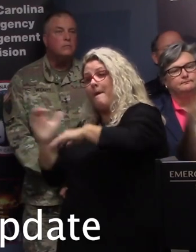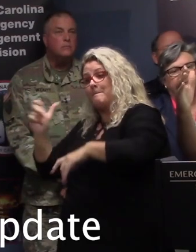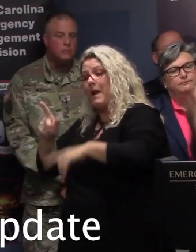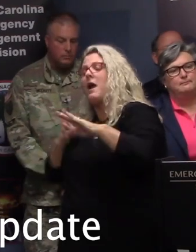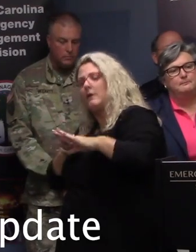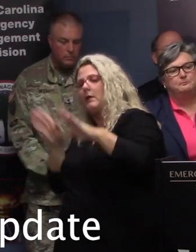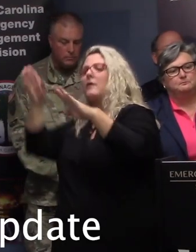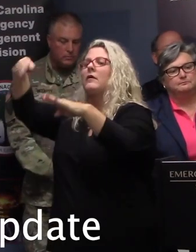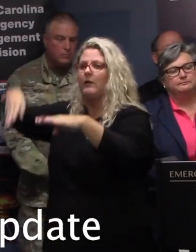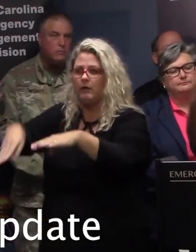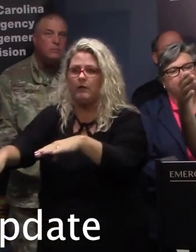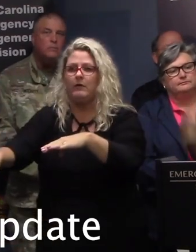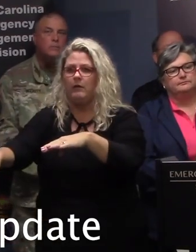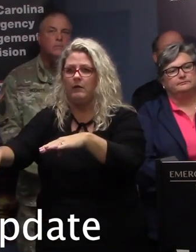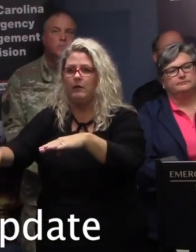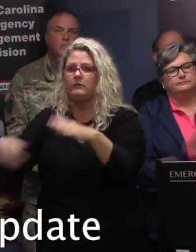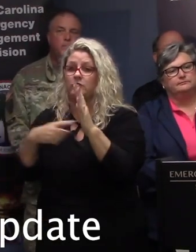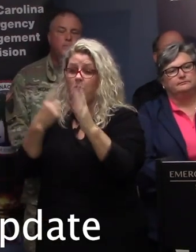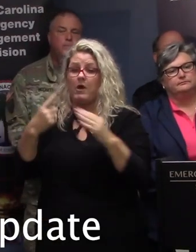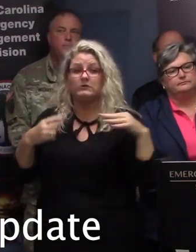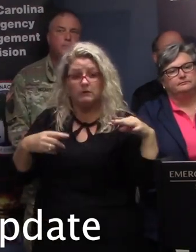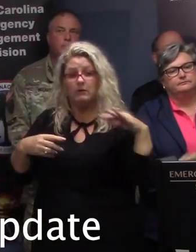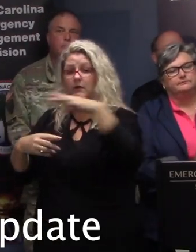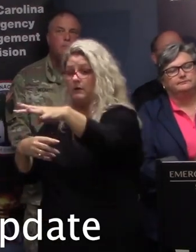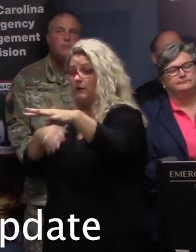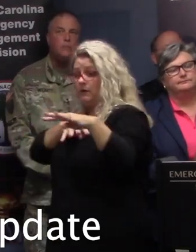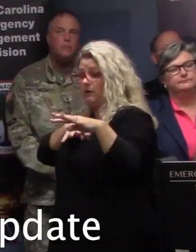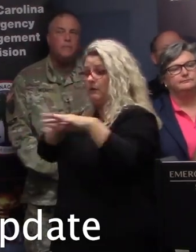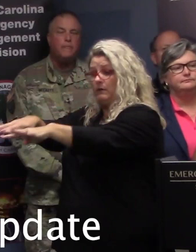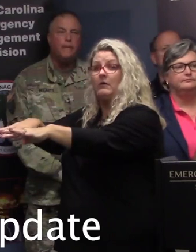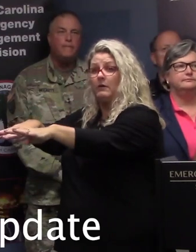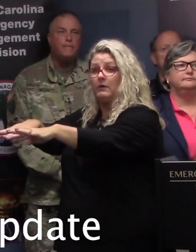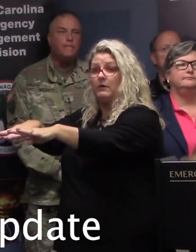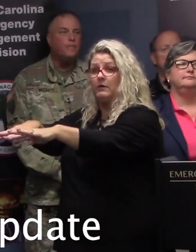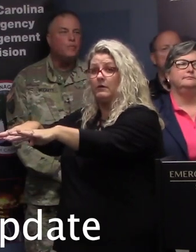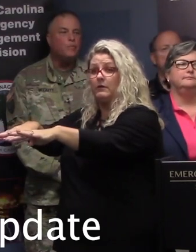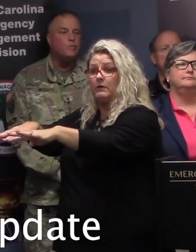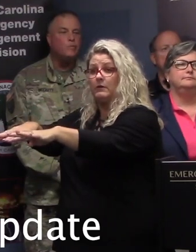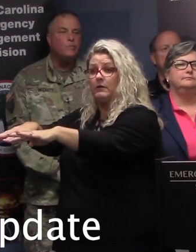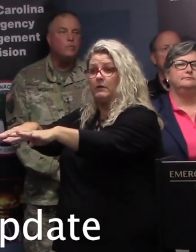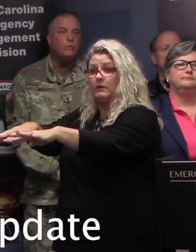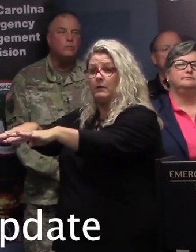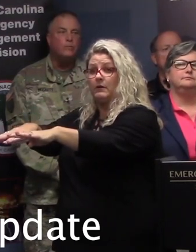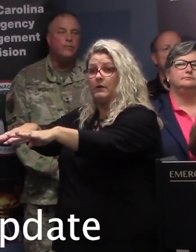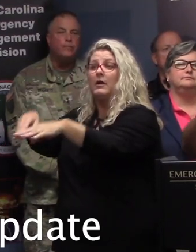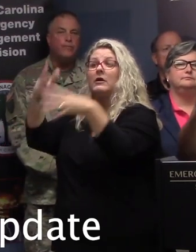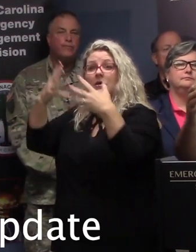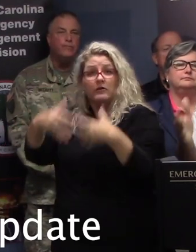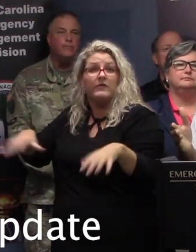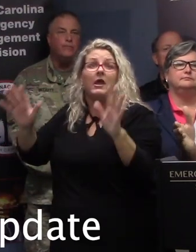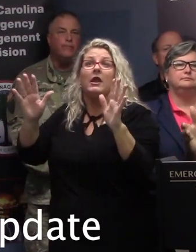set up, we got the vehicles going on the opposite side of the roadway, how do we bring those vehicles back to the